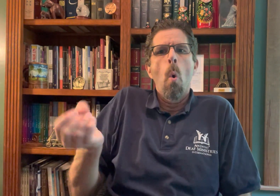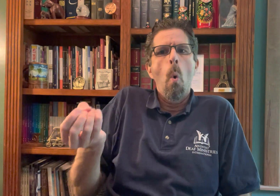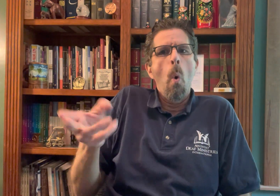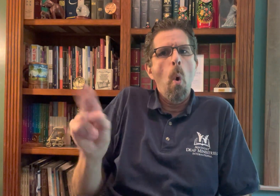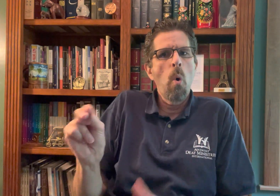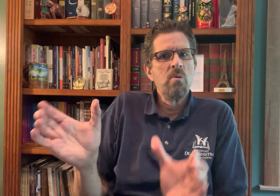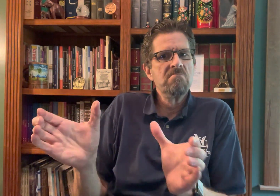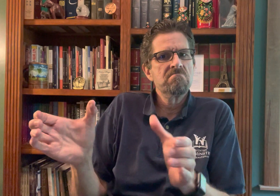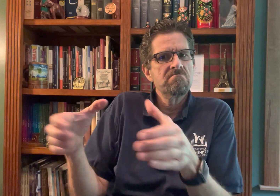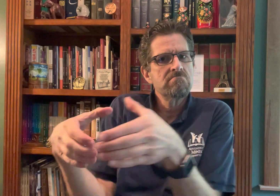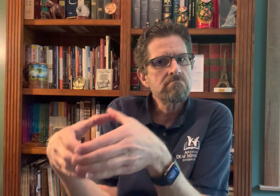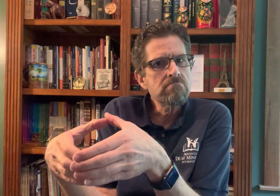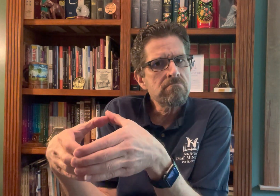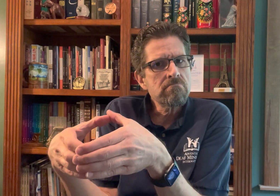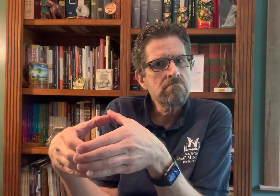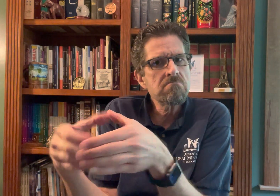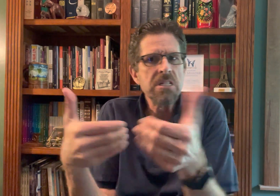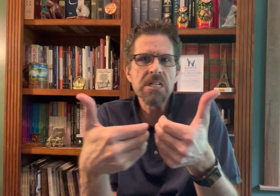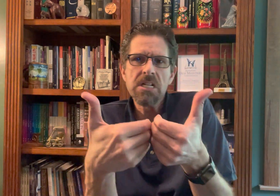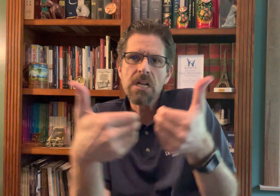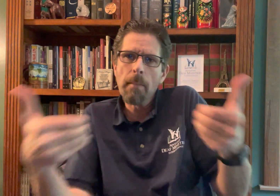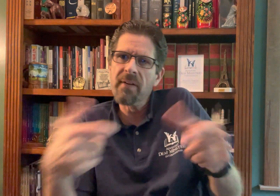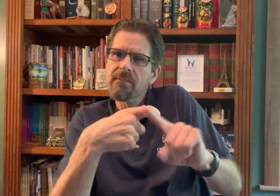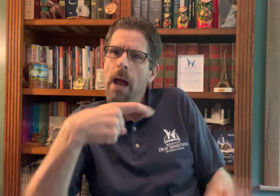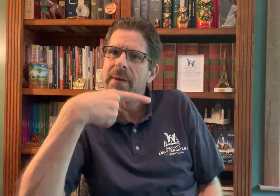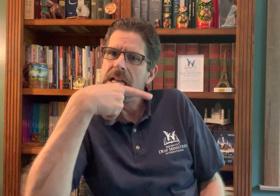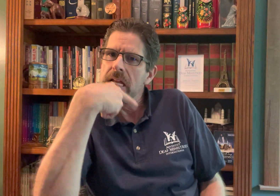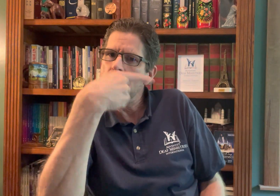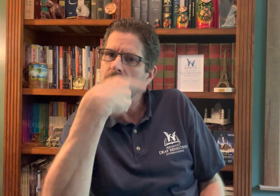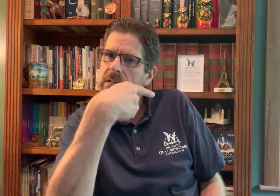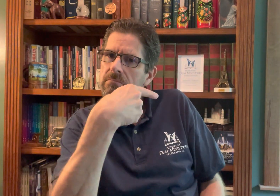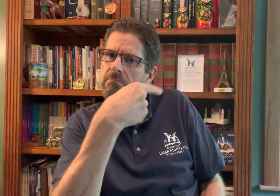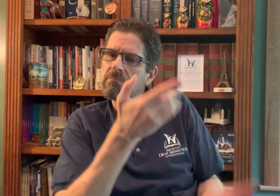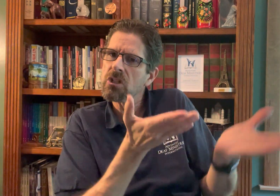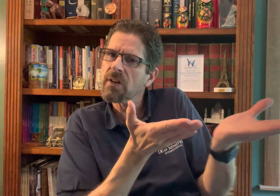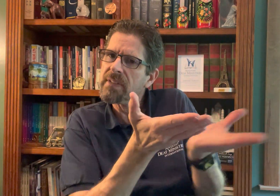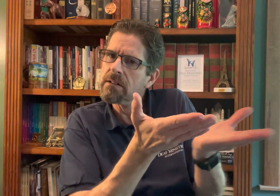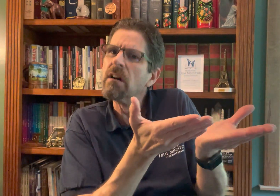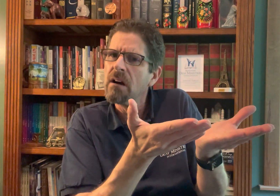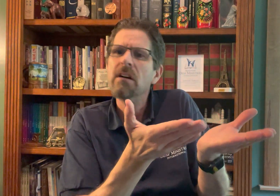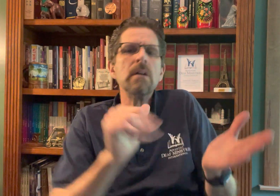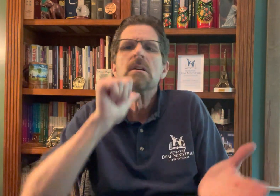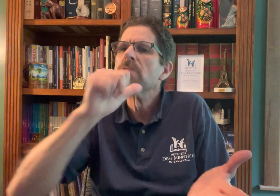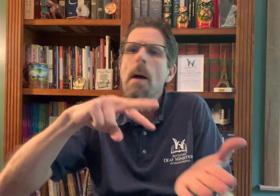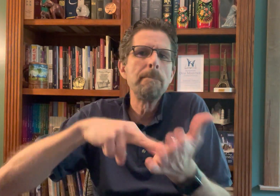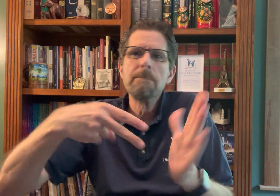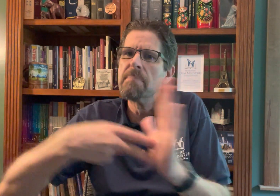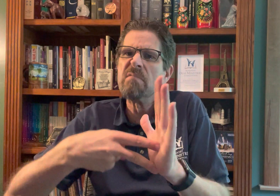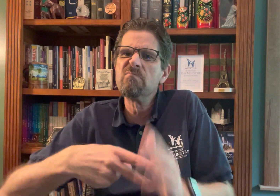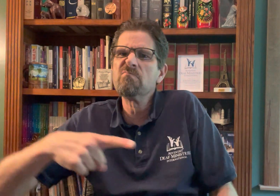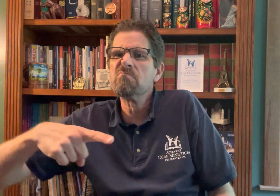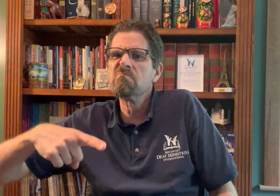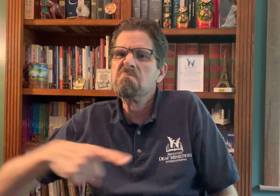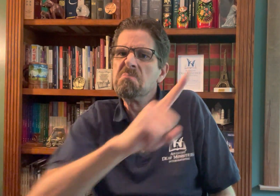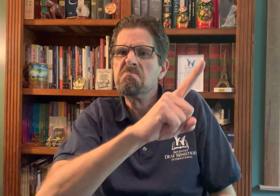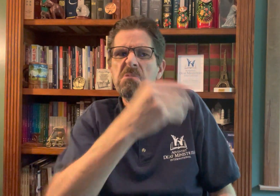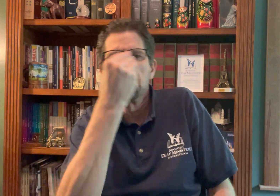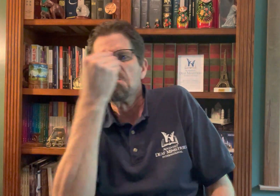then you would understand and see how it is important for them to have their own